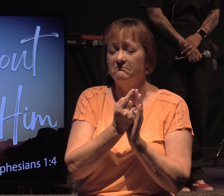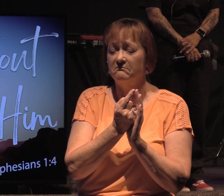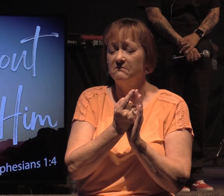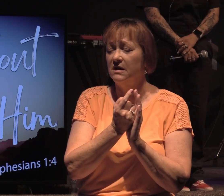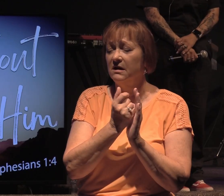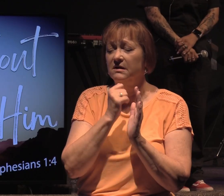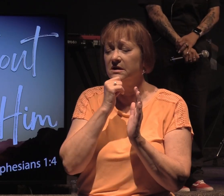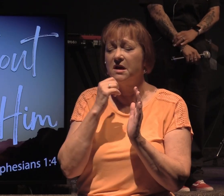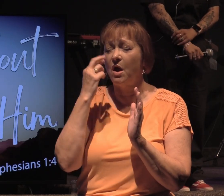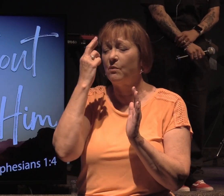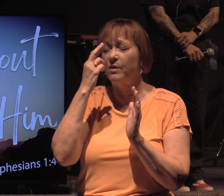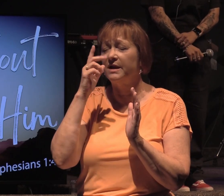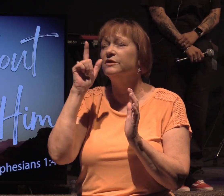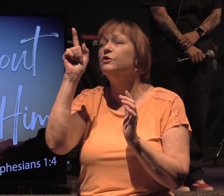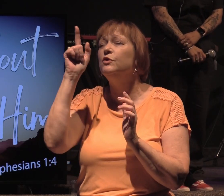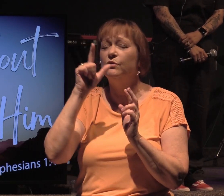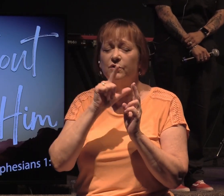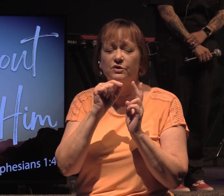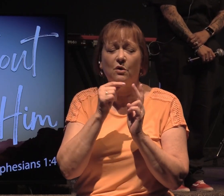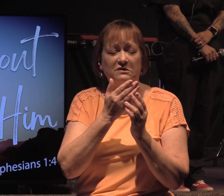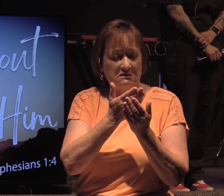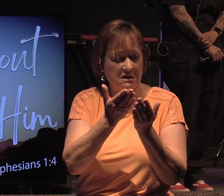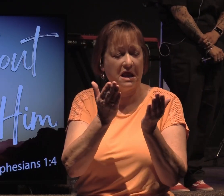did not realize that you chose them.